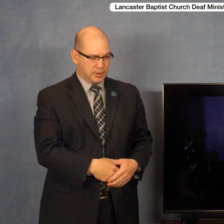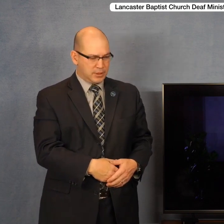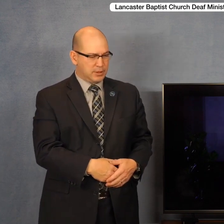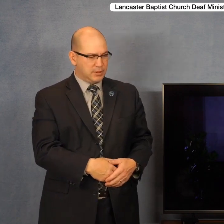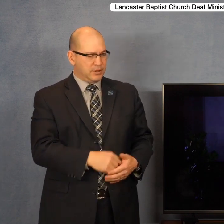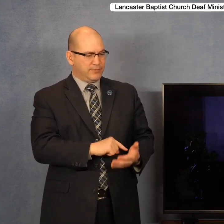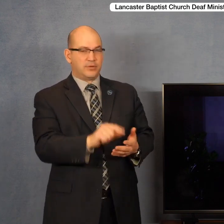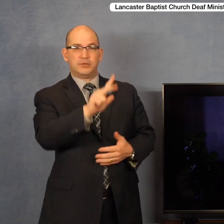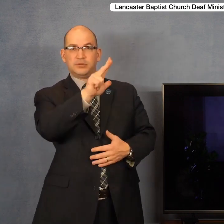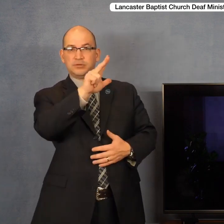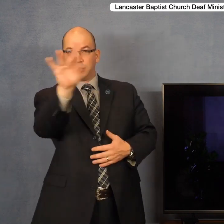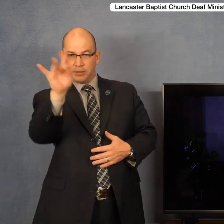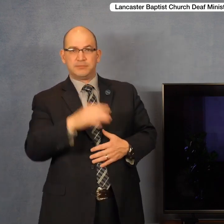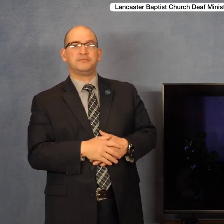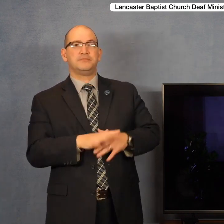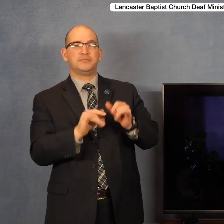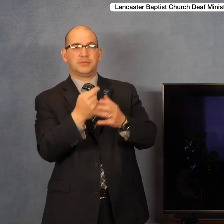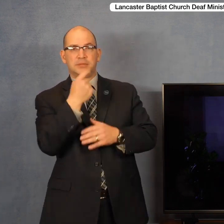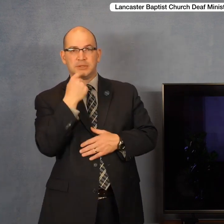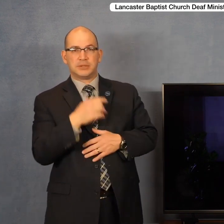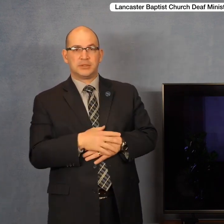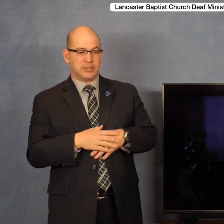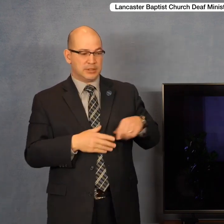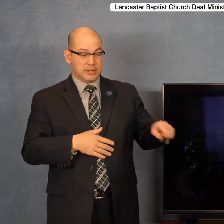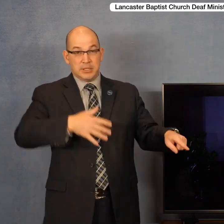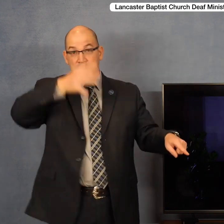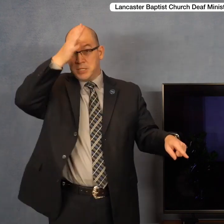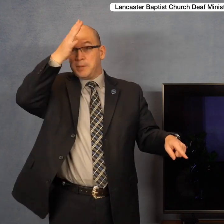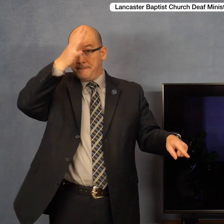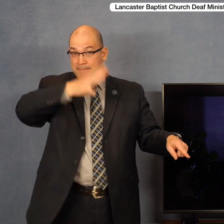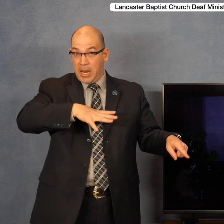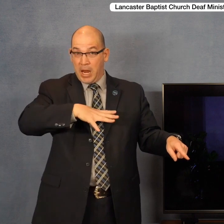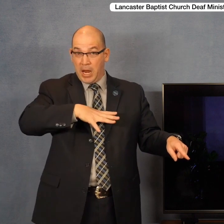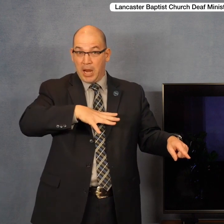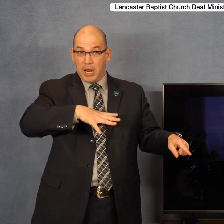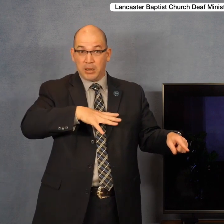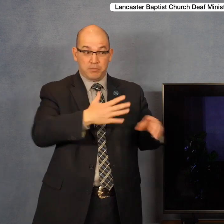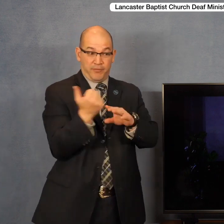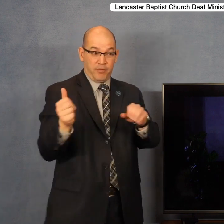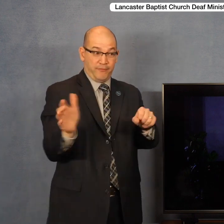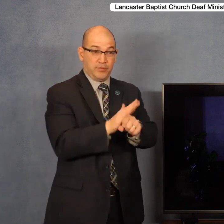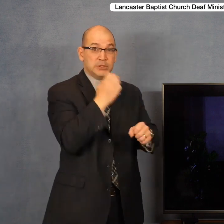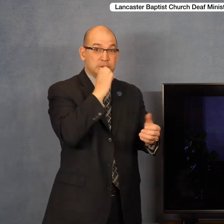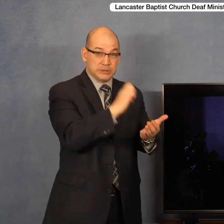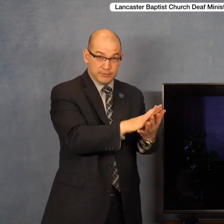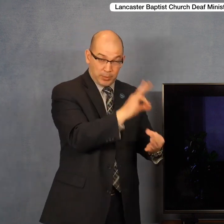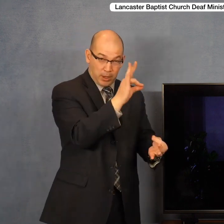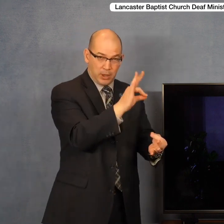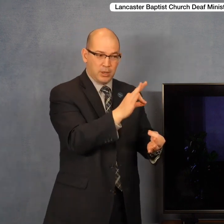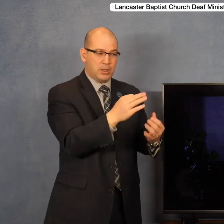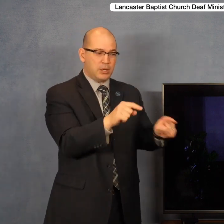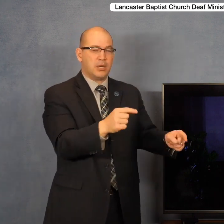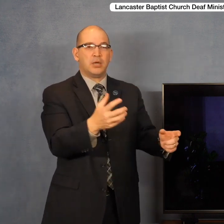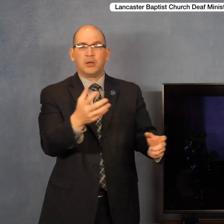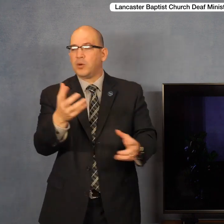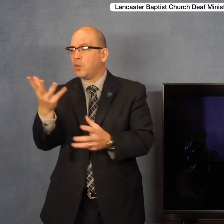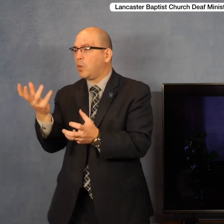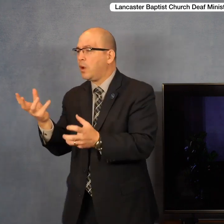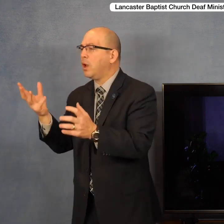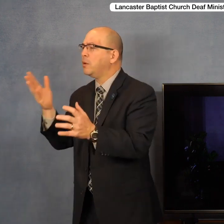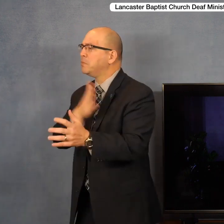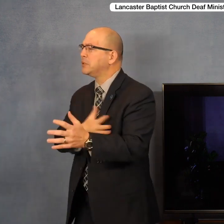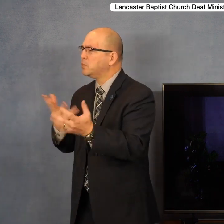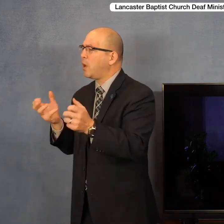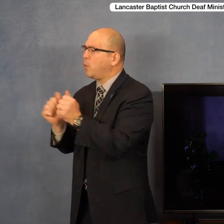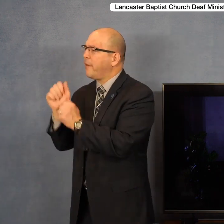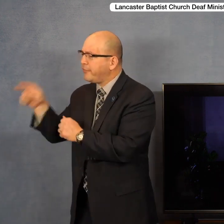Notice in verse 38, the Bible says, Now the man out of whom the devils were departed besought him that he might be with him. But